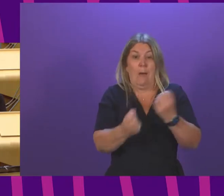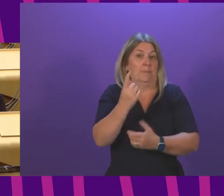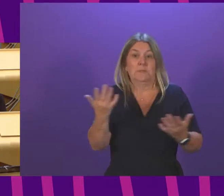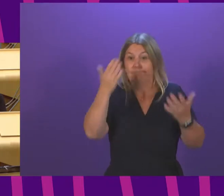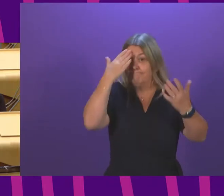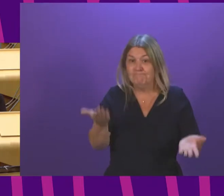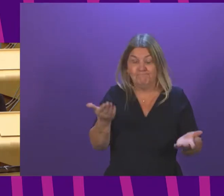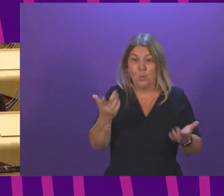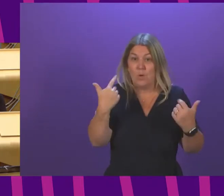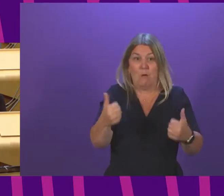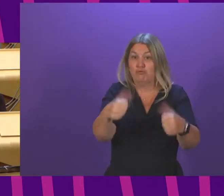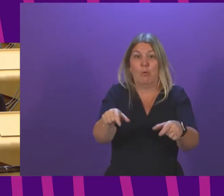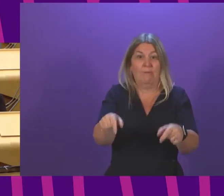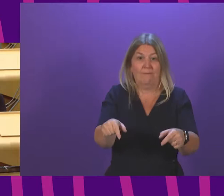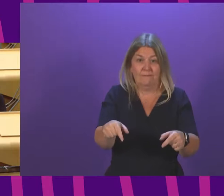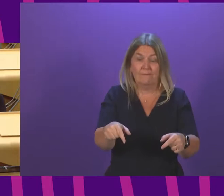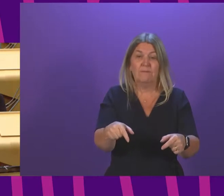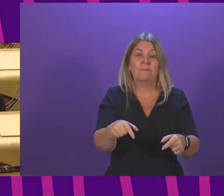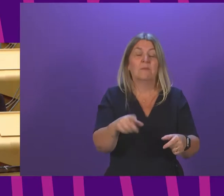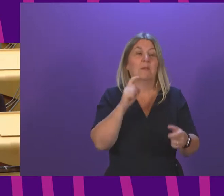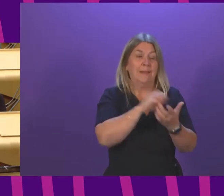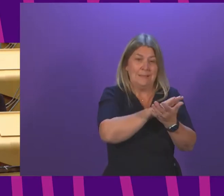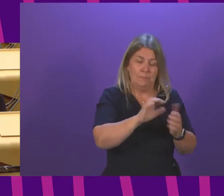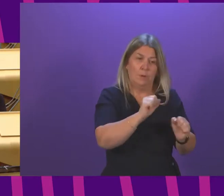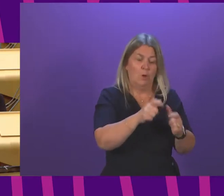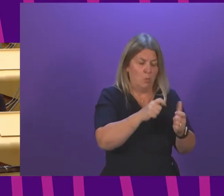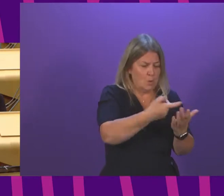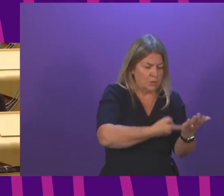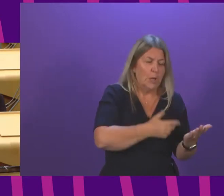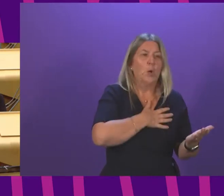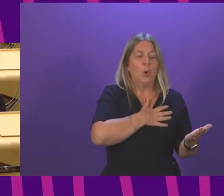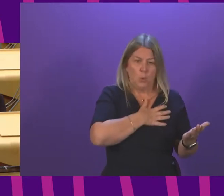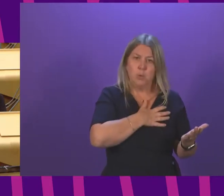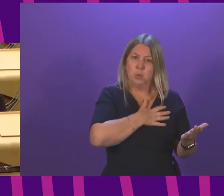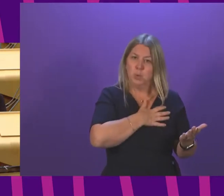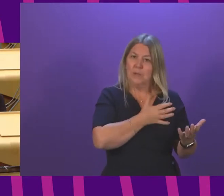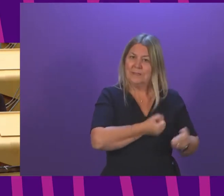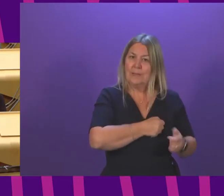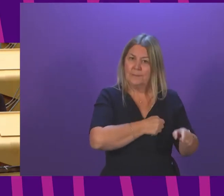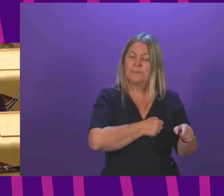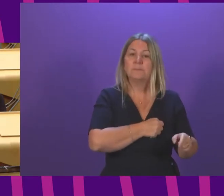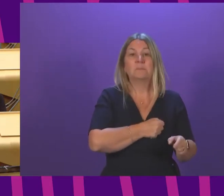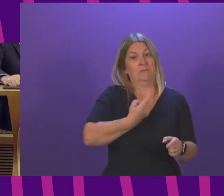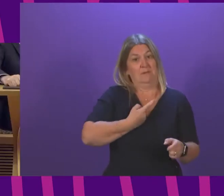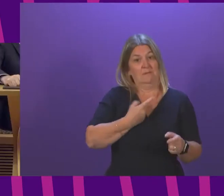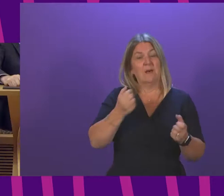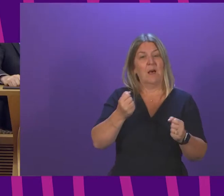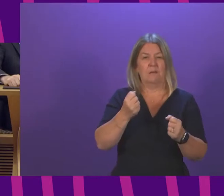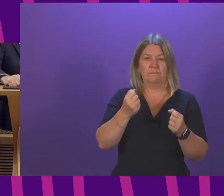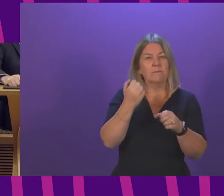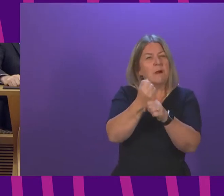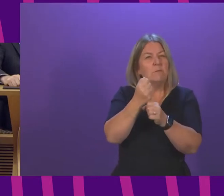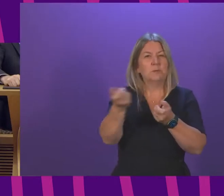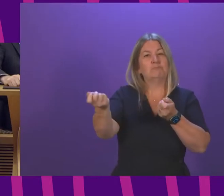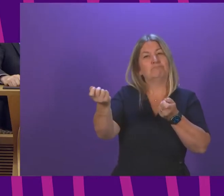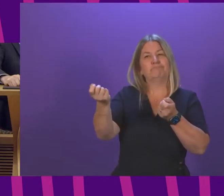we are undertaking, for example, I chair the National Trauma Training Board within government personally, and it is designed